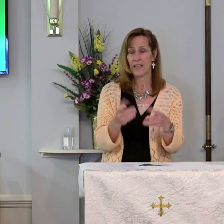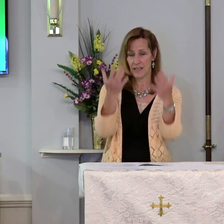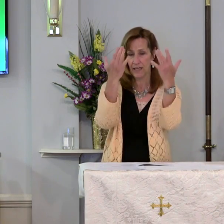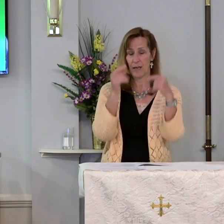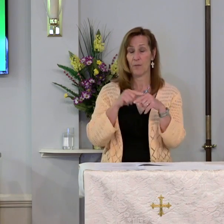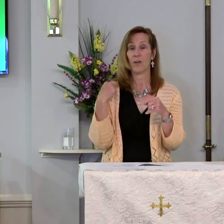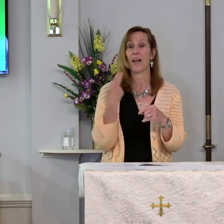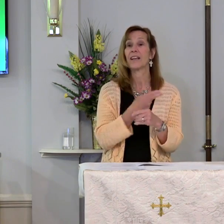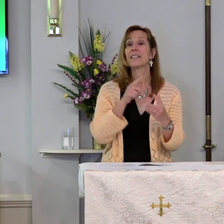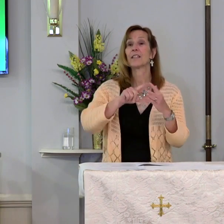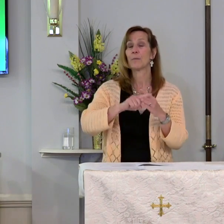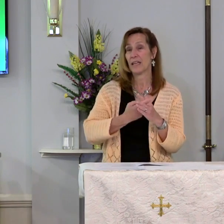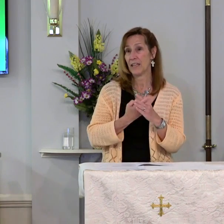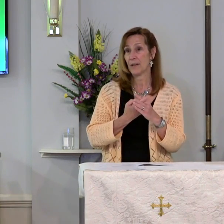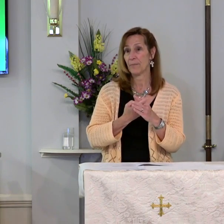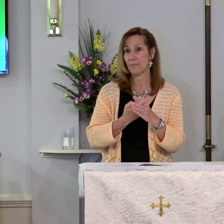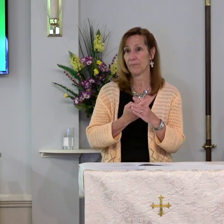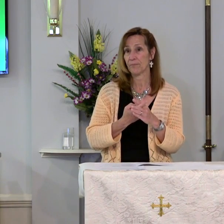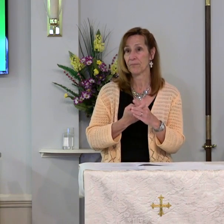at the beginning.